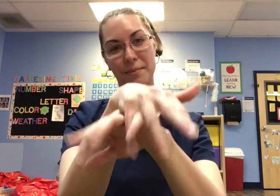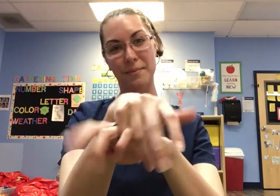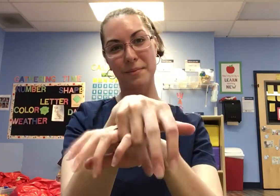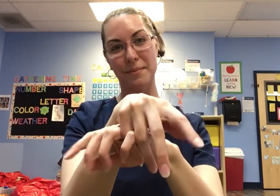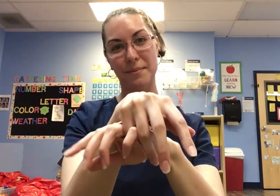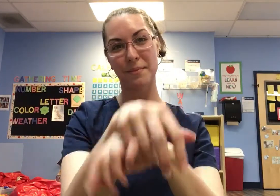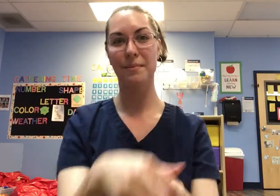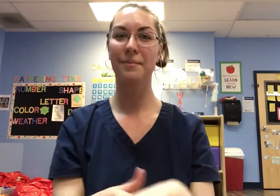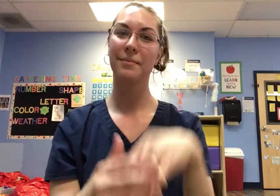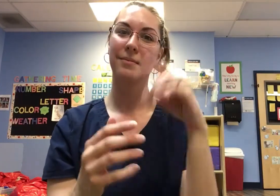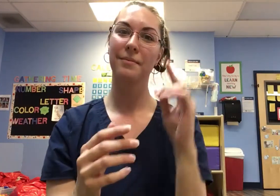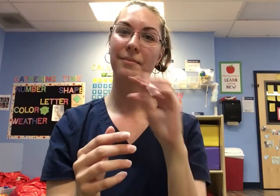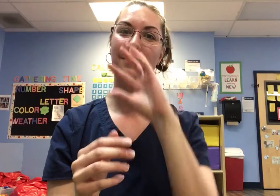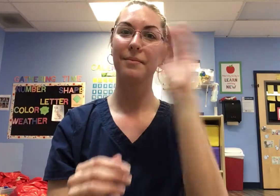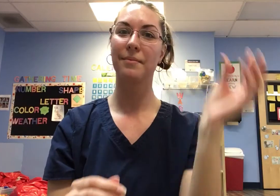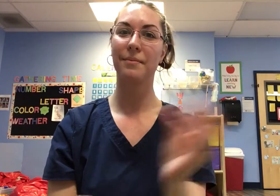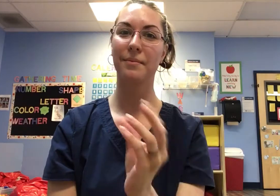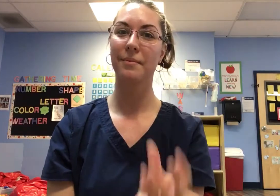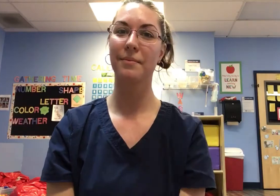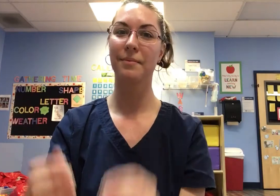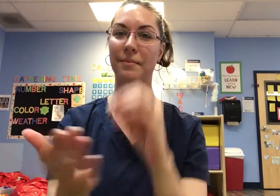spider climbed up the spout again.